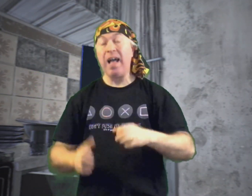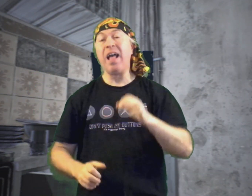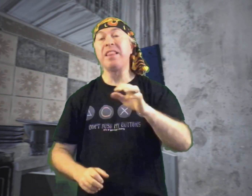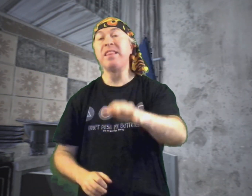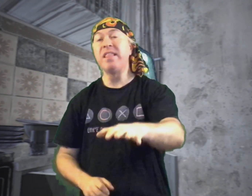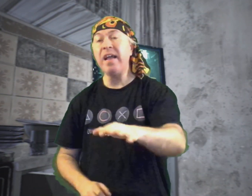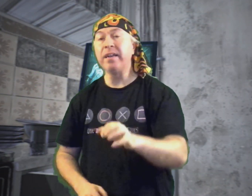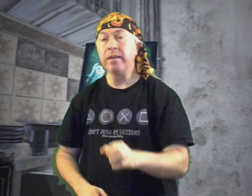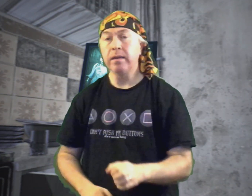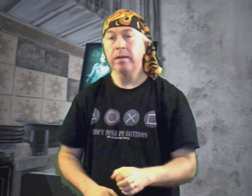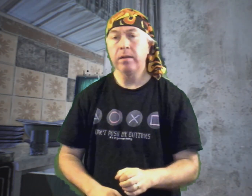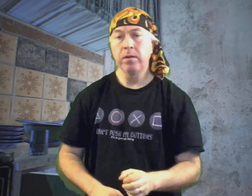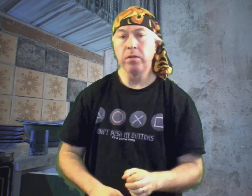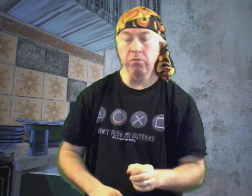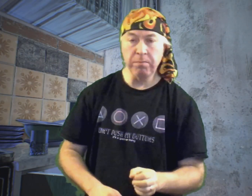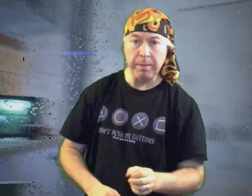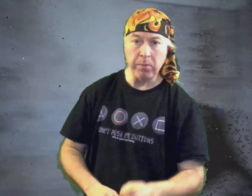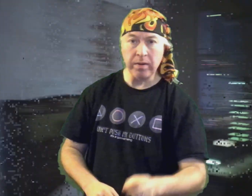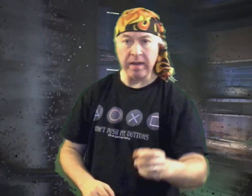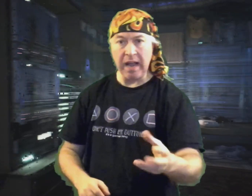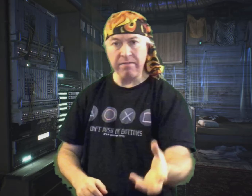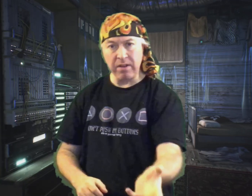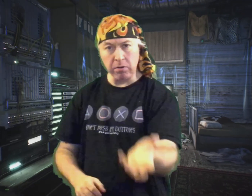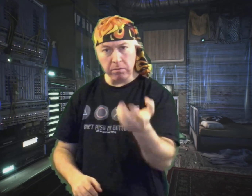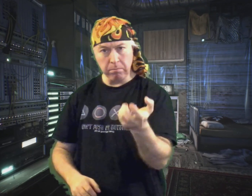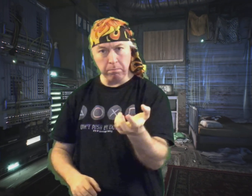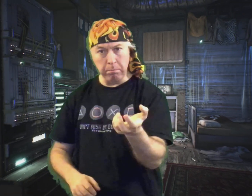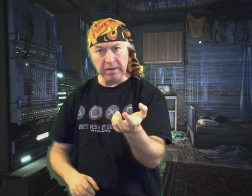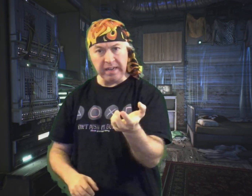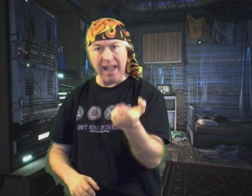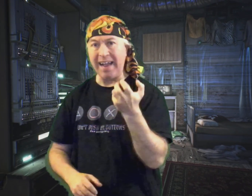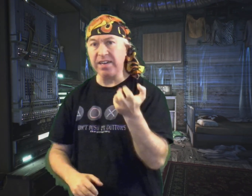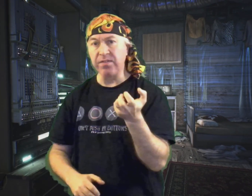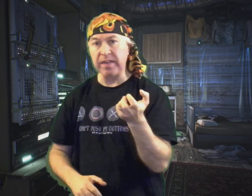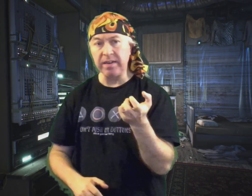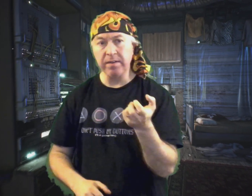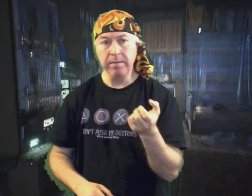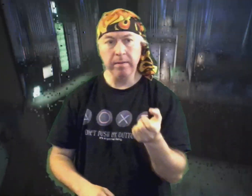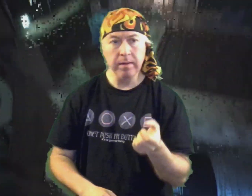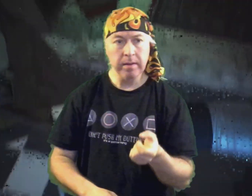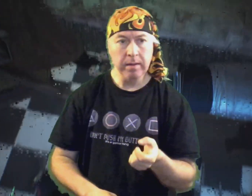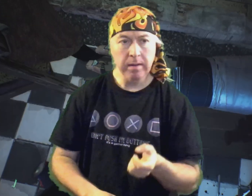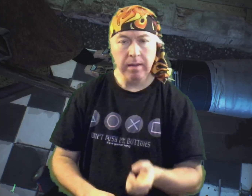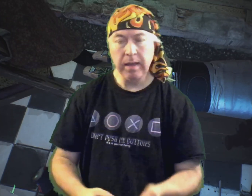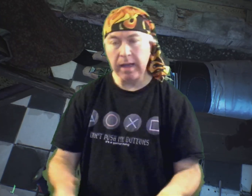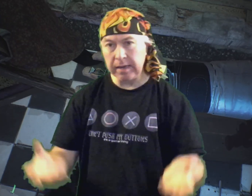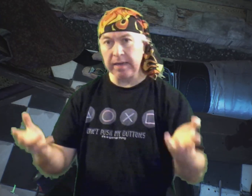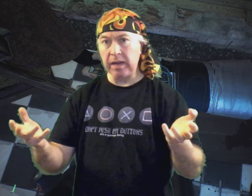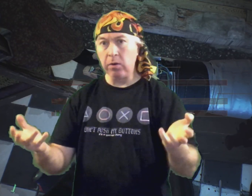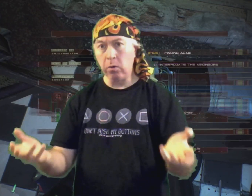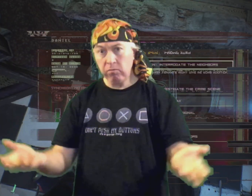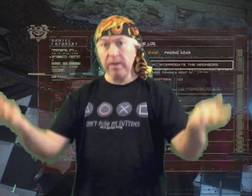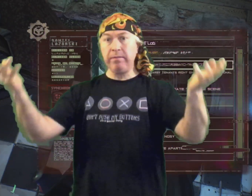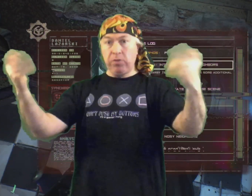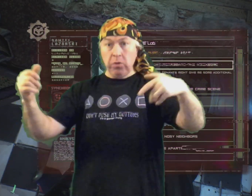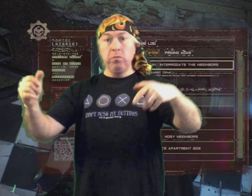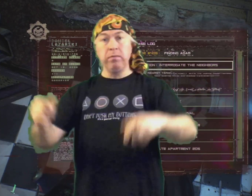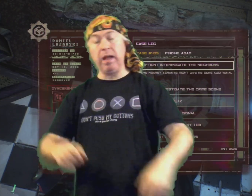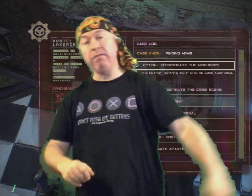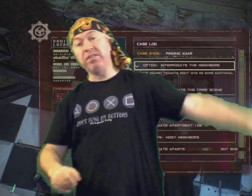And then those people can have their money activate. And they can go, right, cool, all the